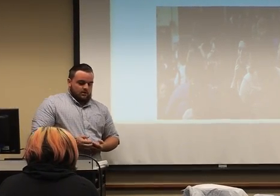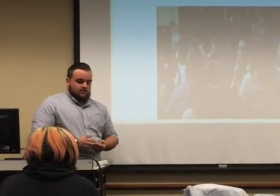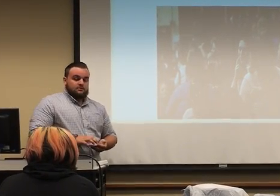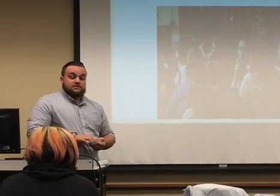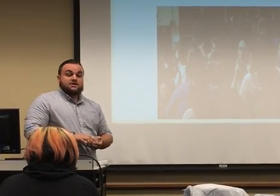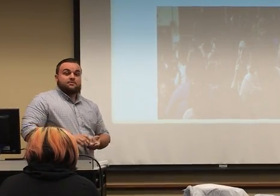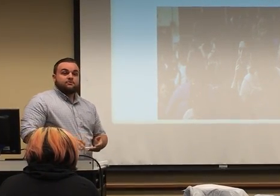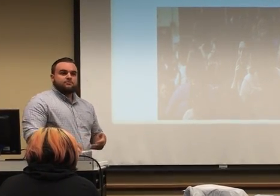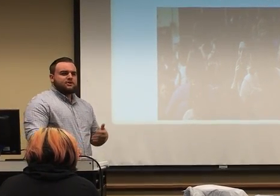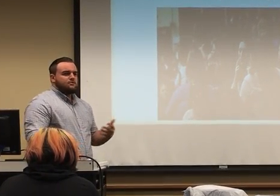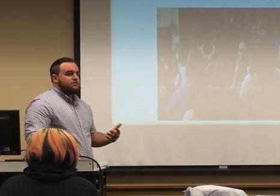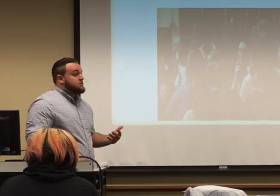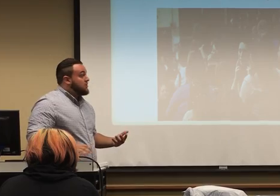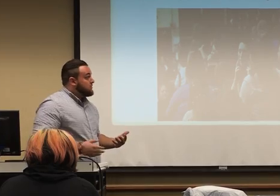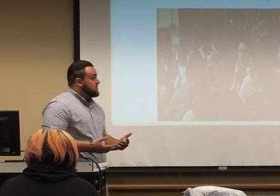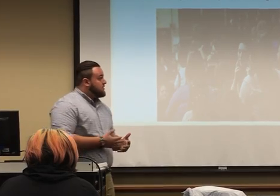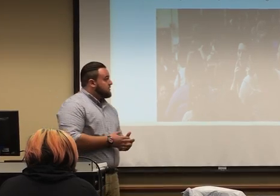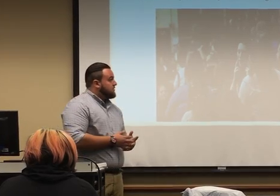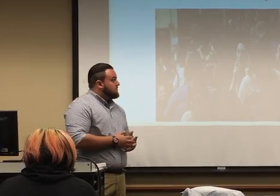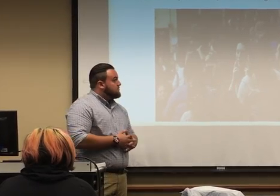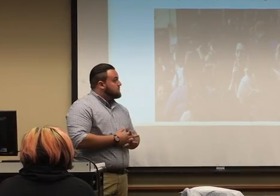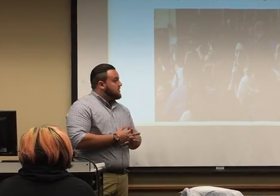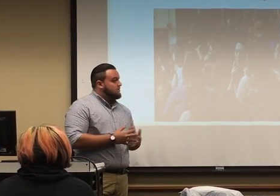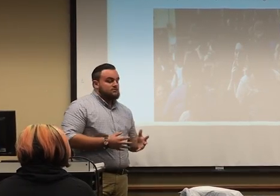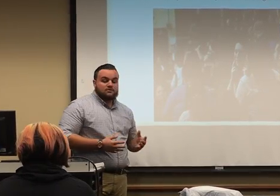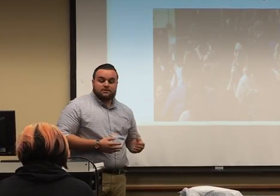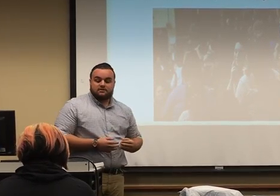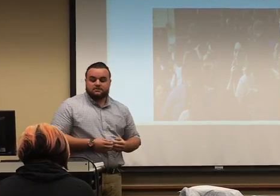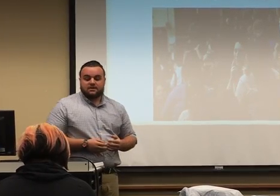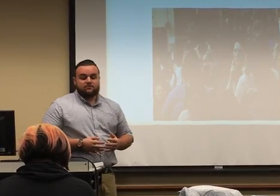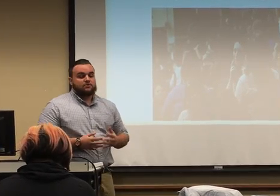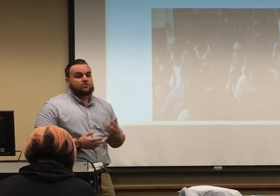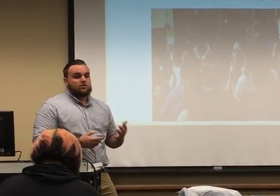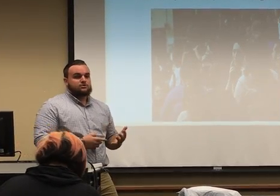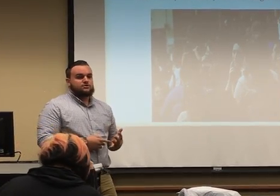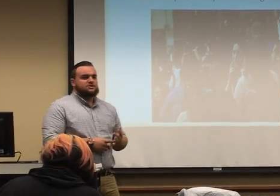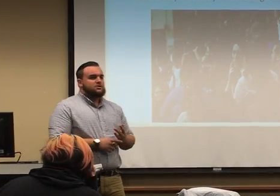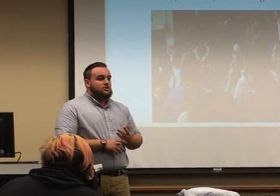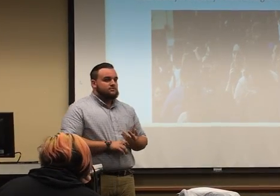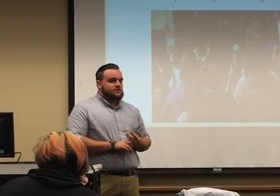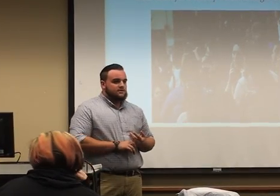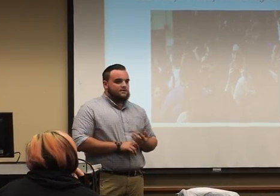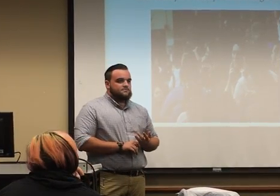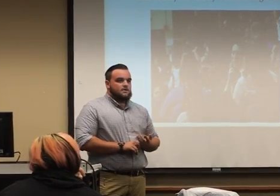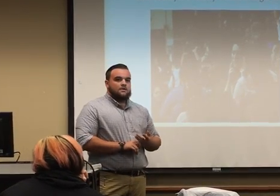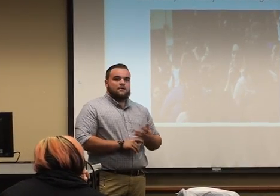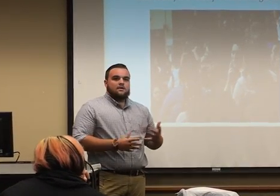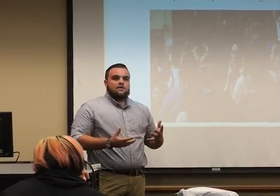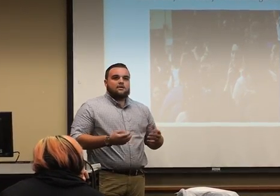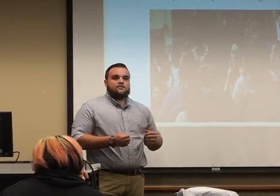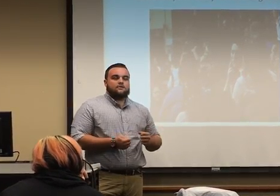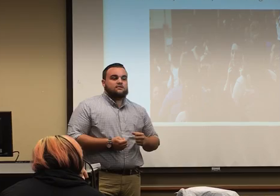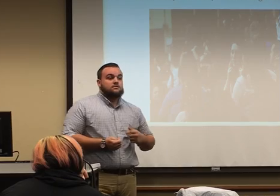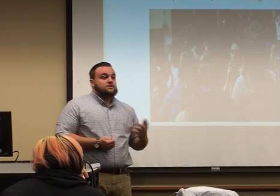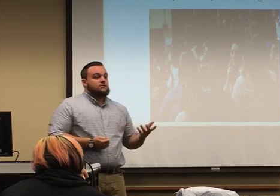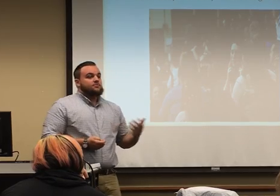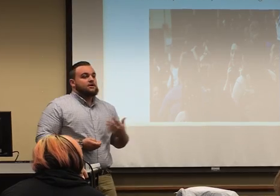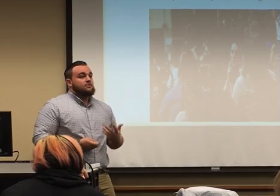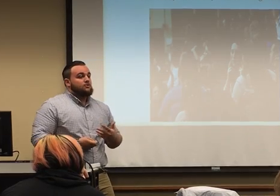And then on top of being able to just talk to each other and carry things on like this, they have their own culture and clubs like that. Like, there was a club back in my